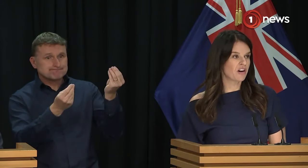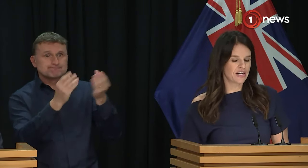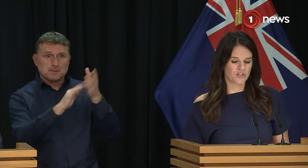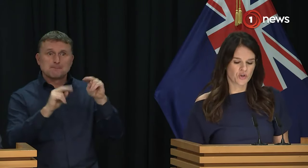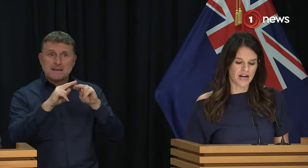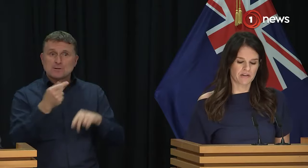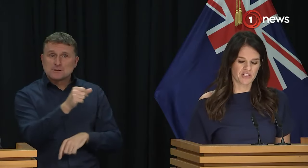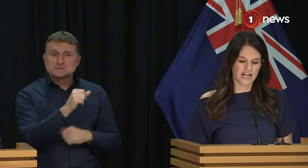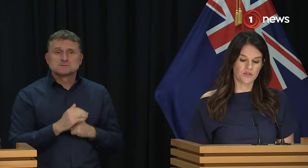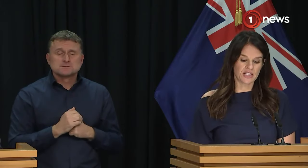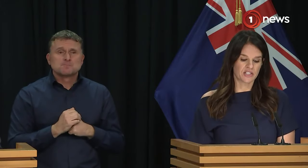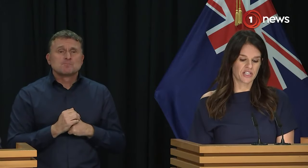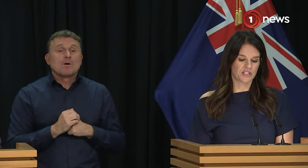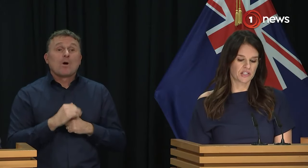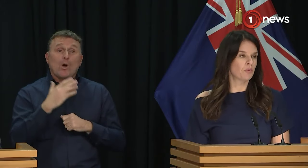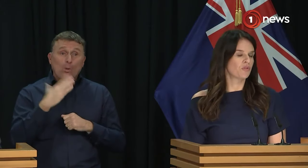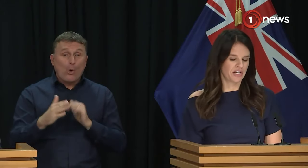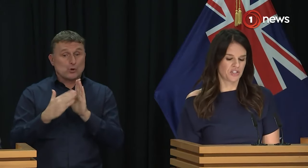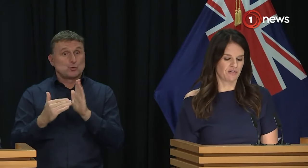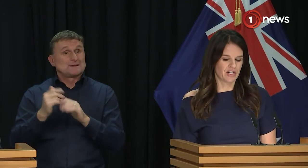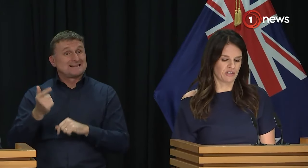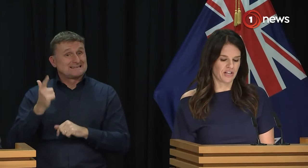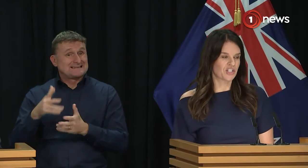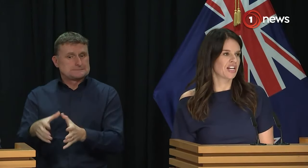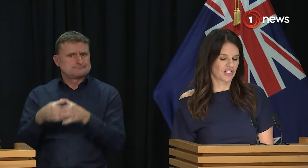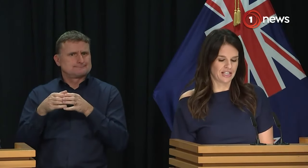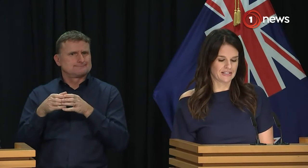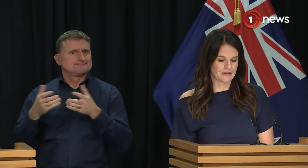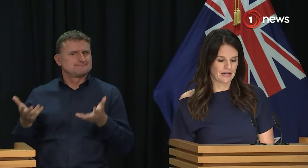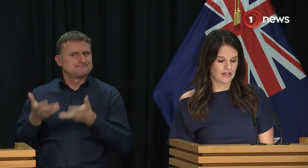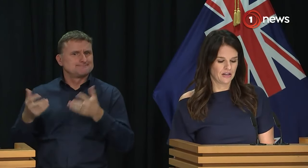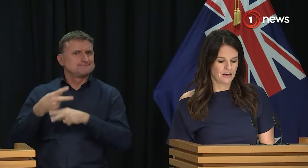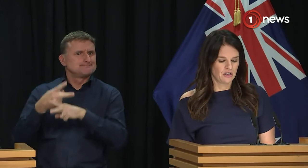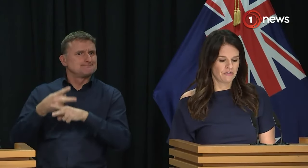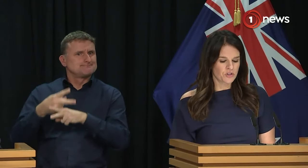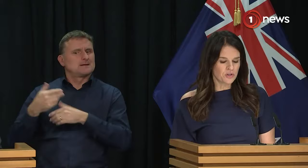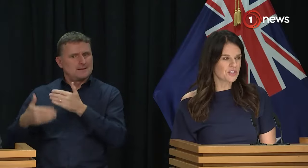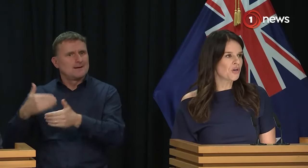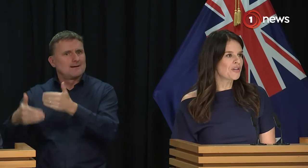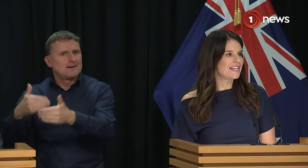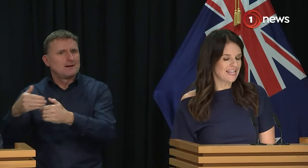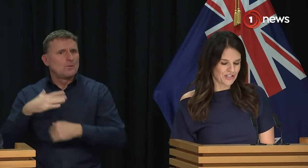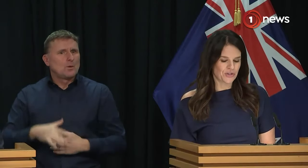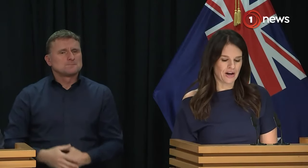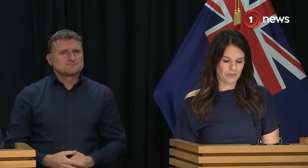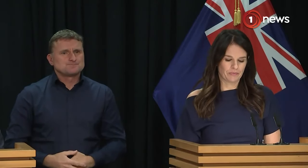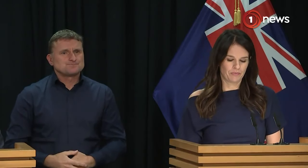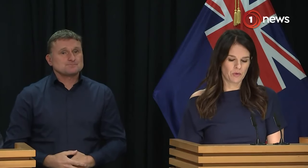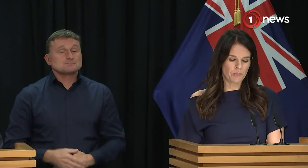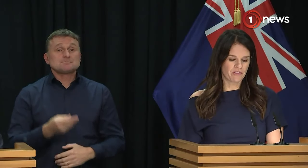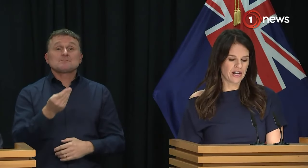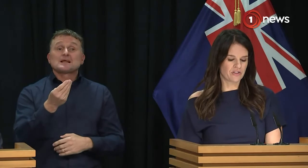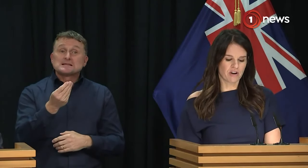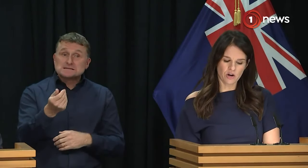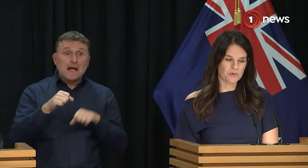plan to incentivise, train and retain New Zealand teachers and support the next generation of education leaders. For students who need extra help,